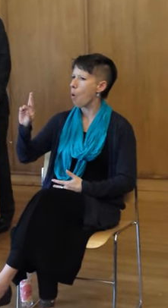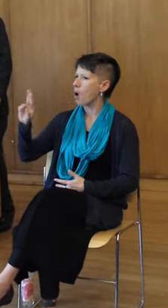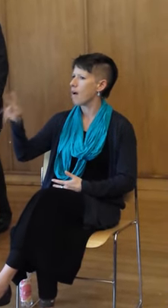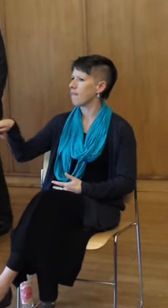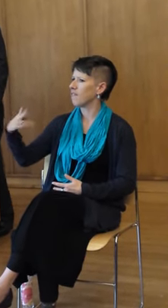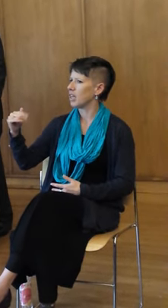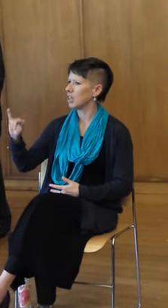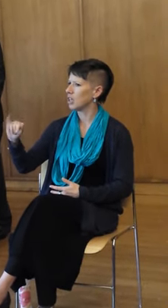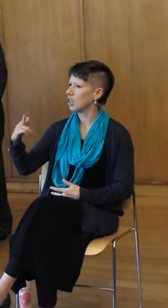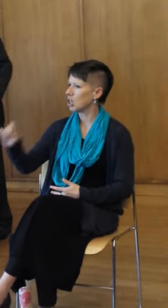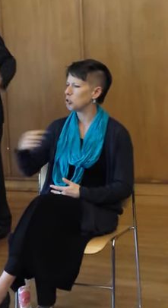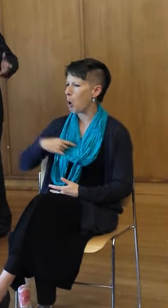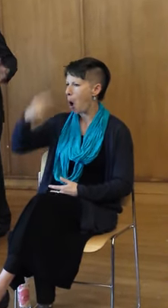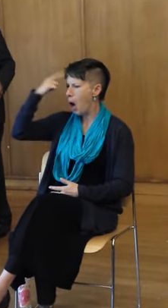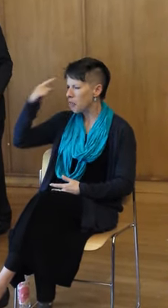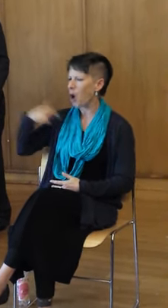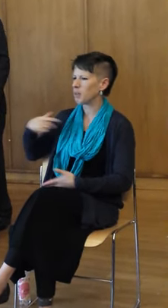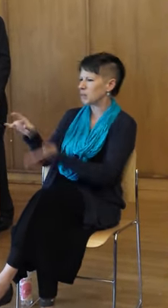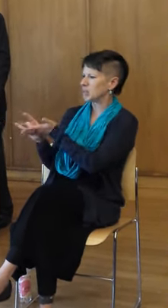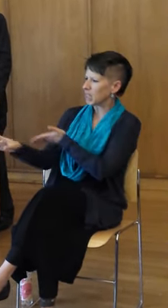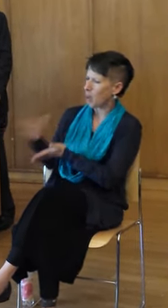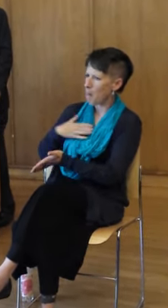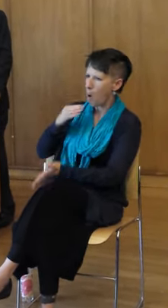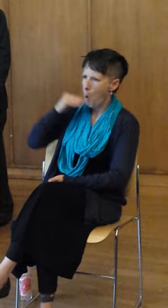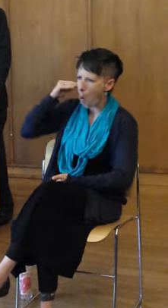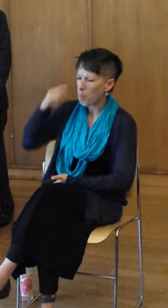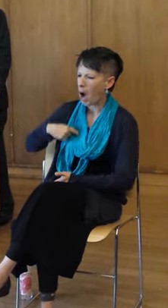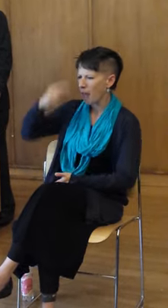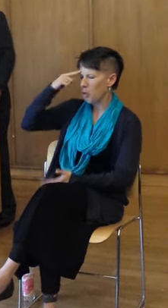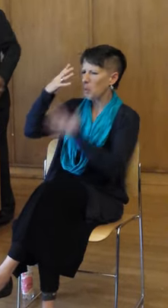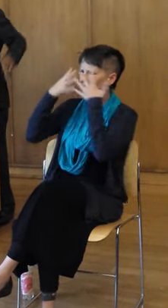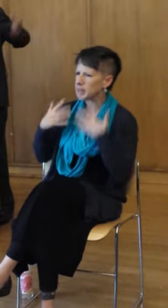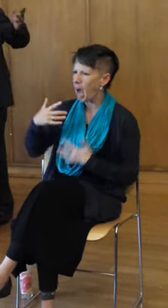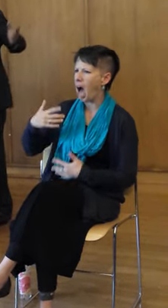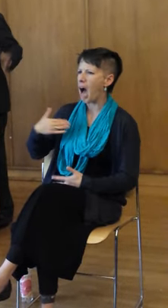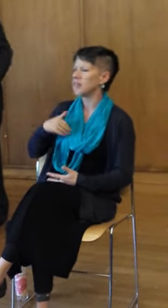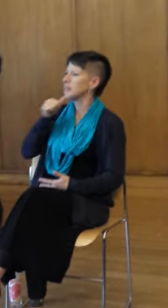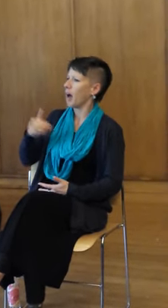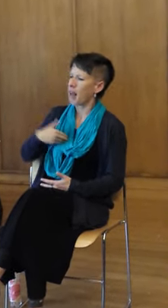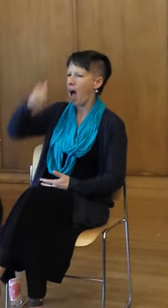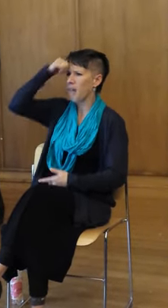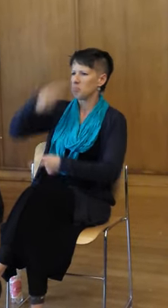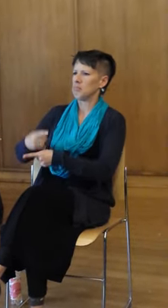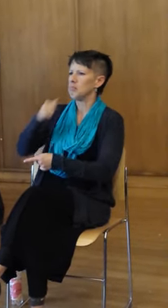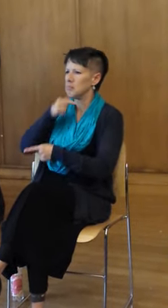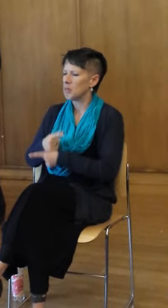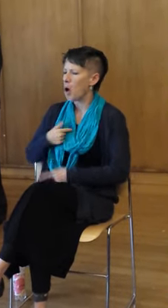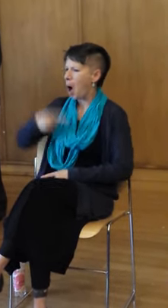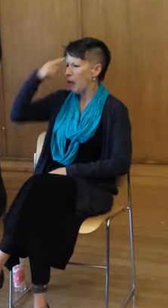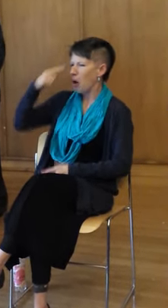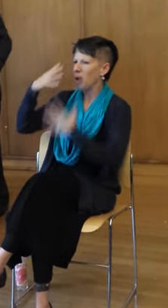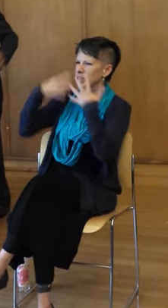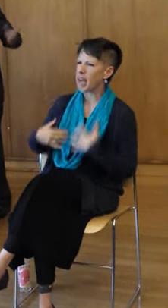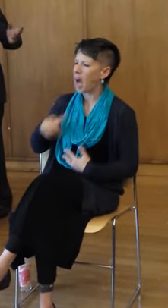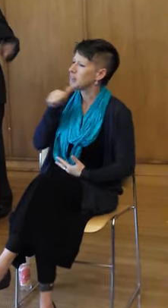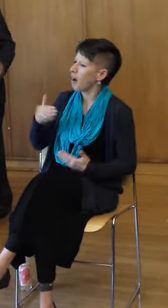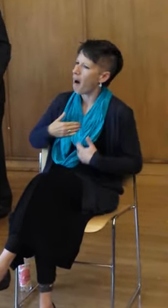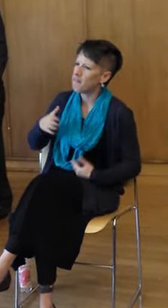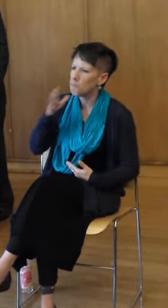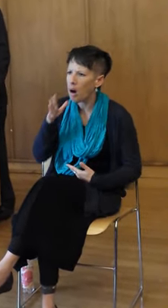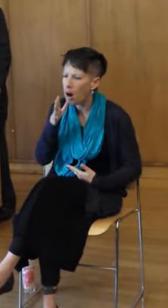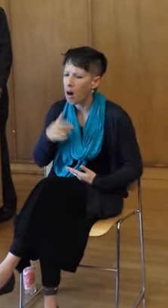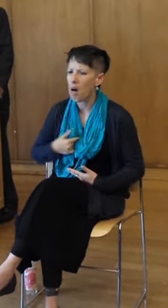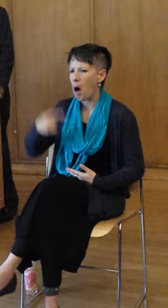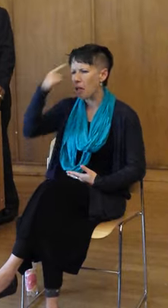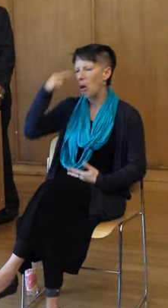because I had been exited from my home. I thought I was sad because I didn't have brothers and sisters. I thought I was sad because I didn't have a mother. I thought I was